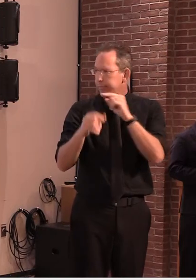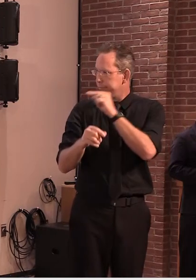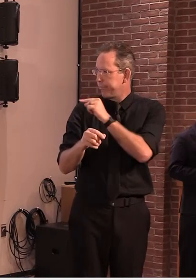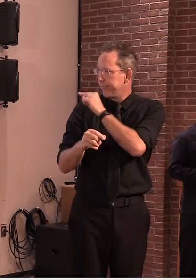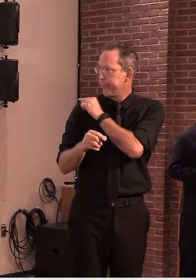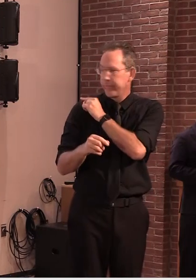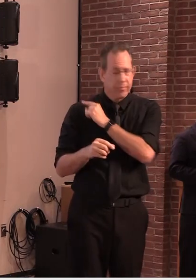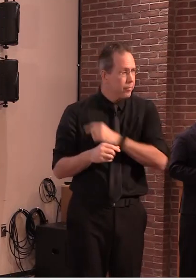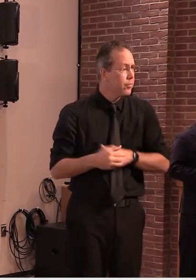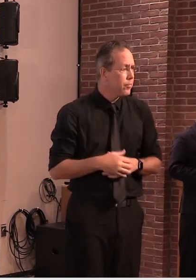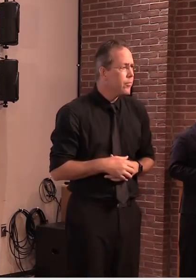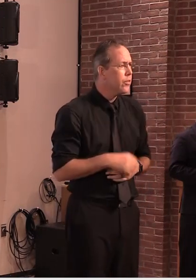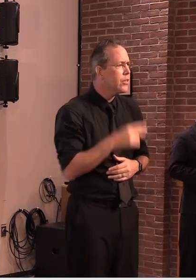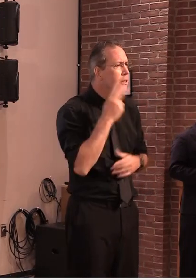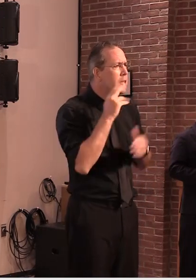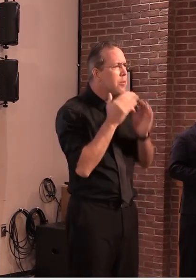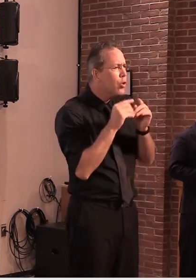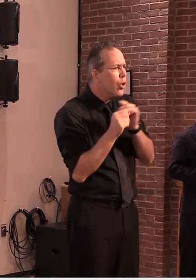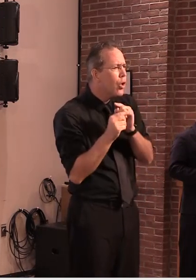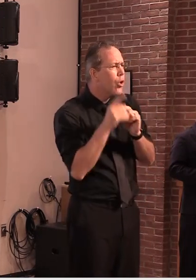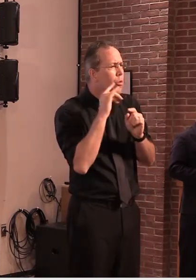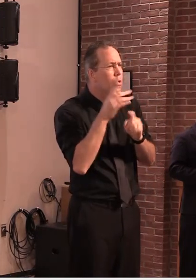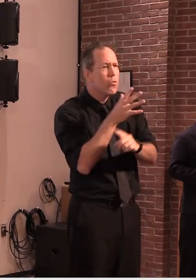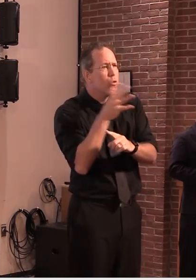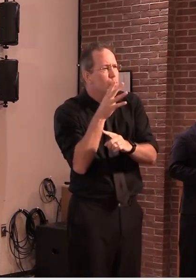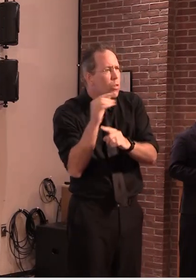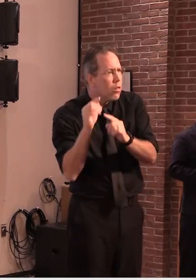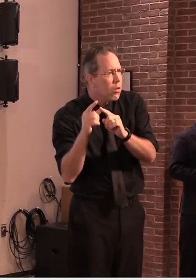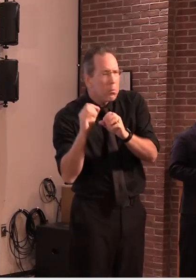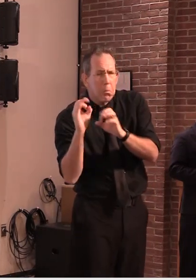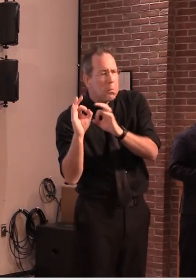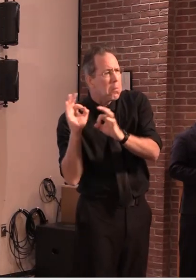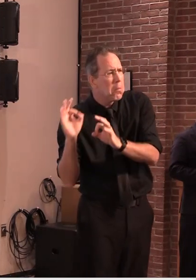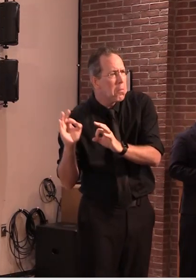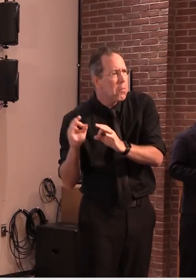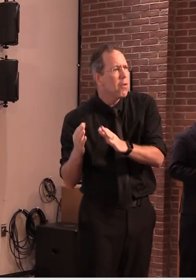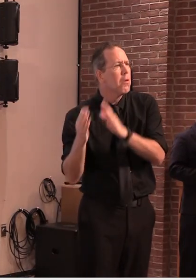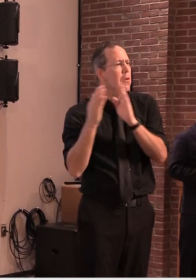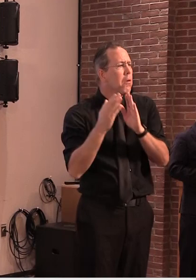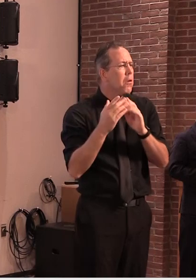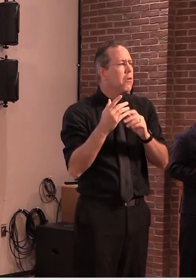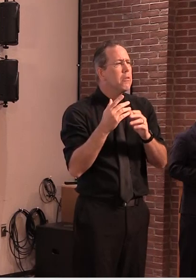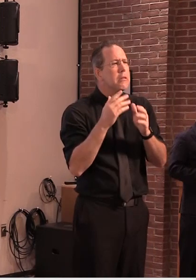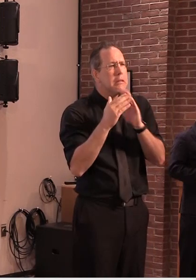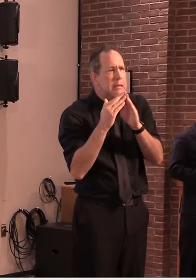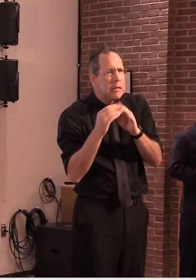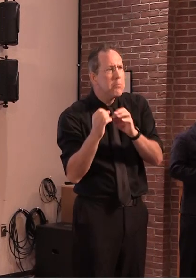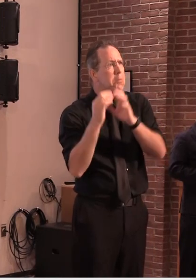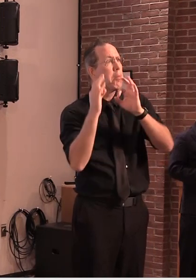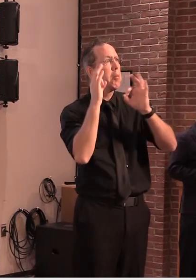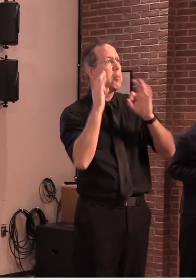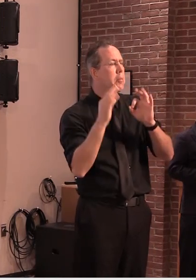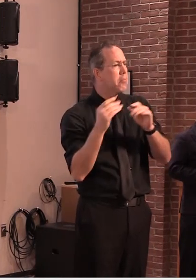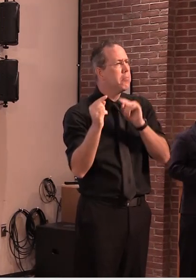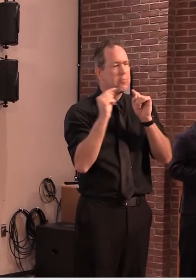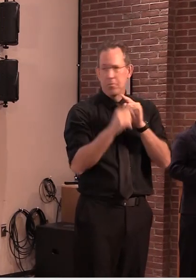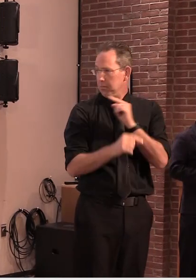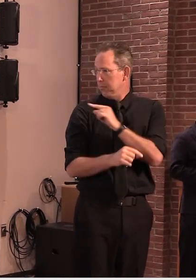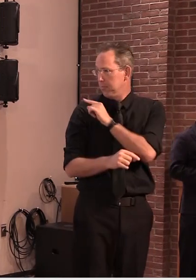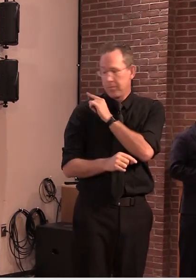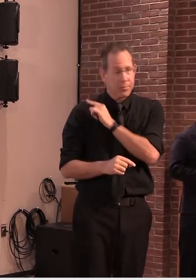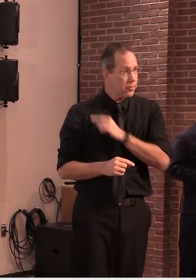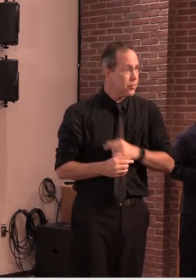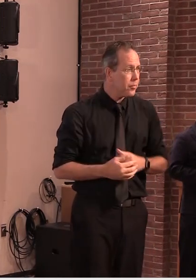urbanization. Again, they appear generally similar, with each level including both very low infection areas and